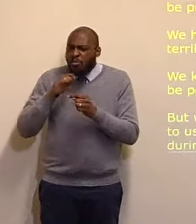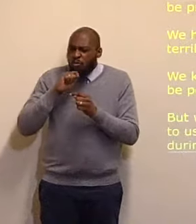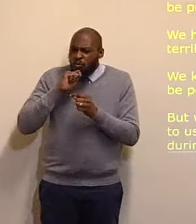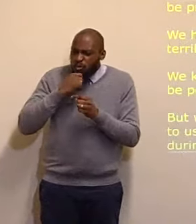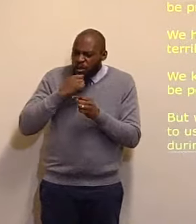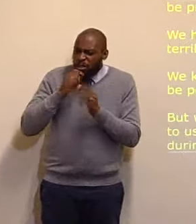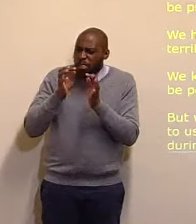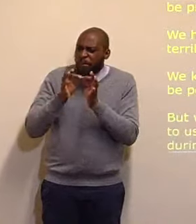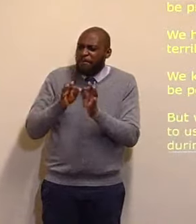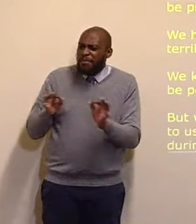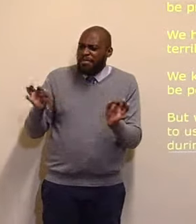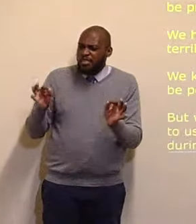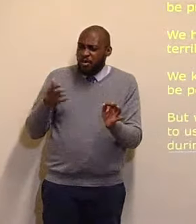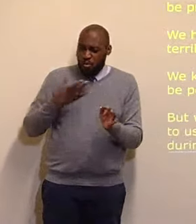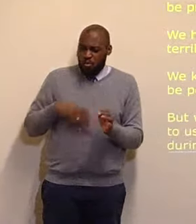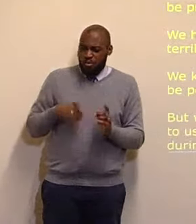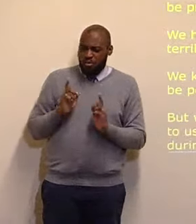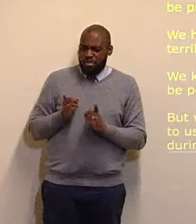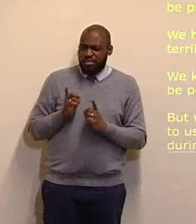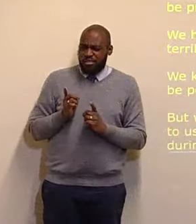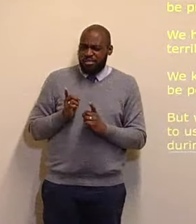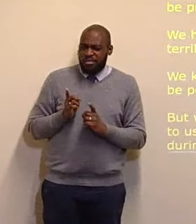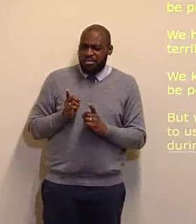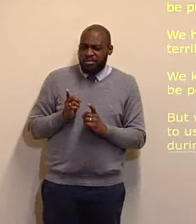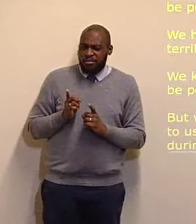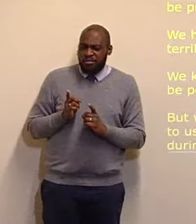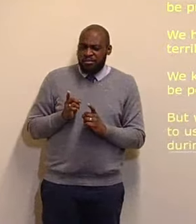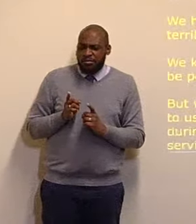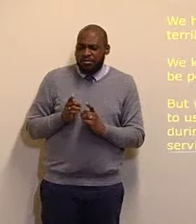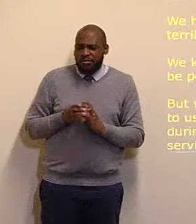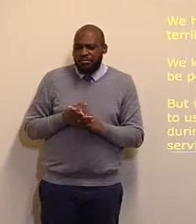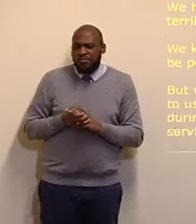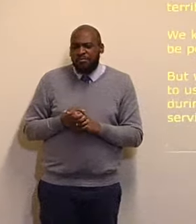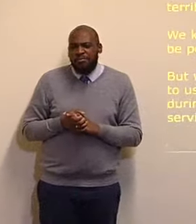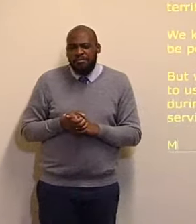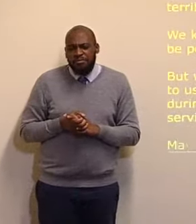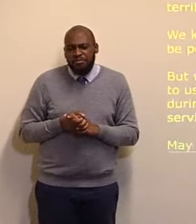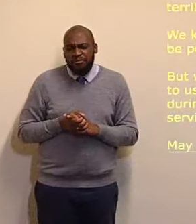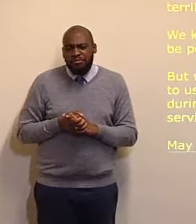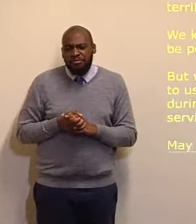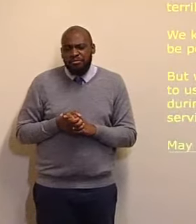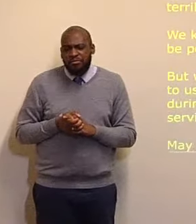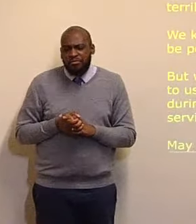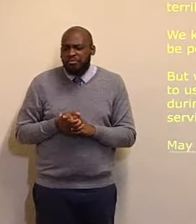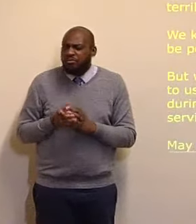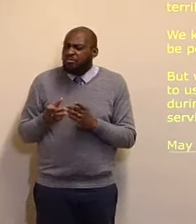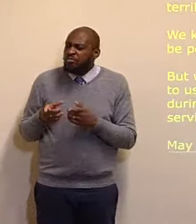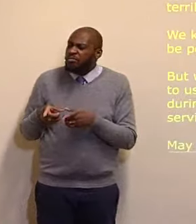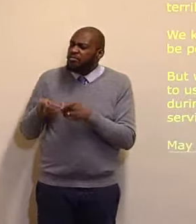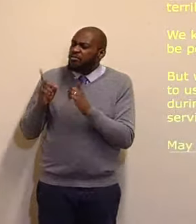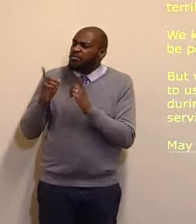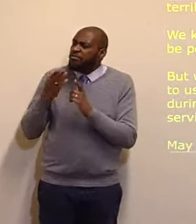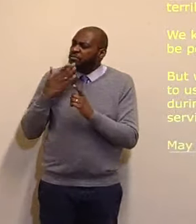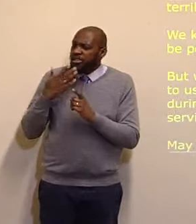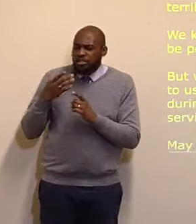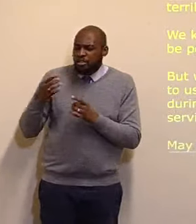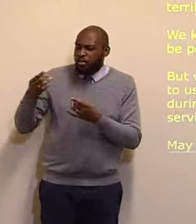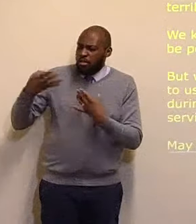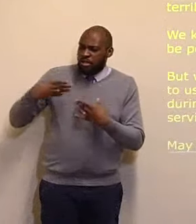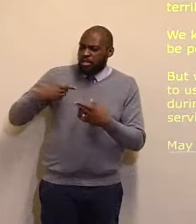themselves, but also, peace with one another. O Lord, we pray, that thou will not forsake us, those among us,